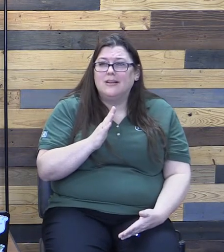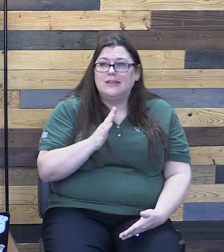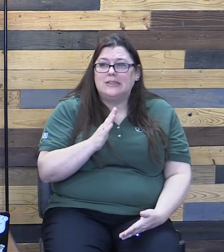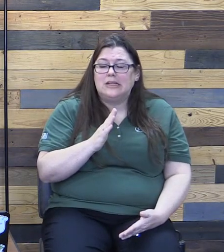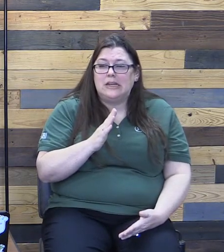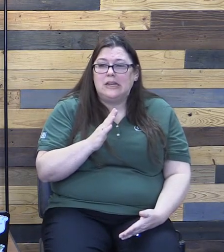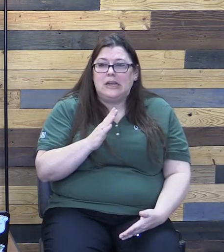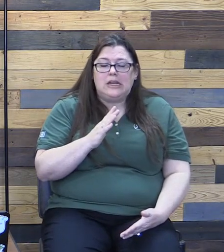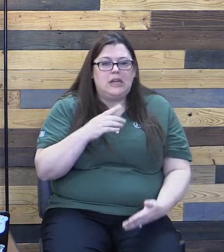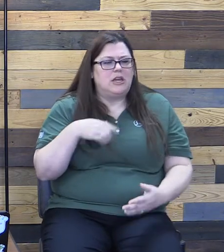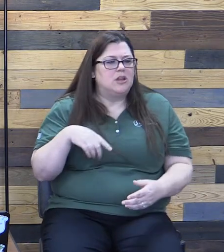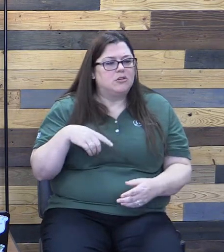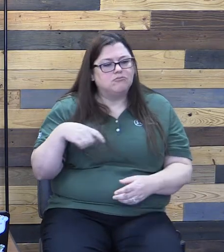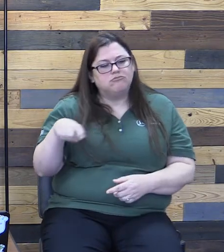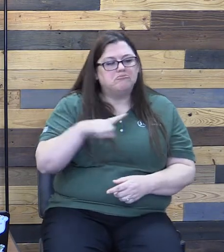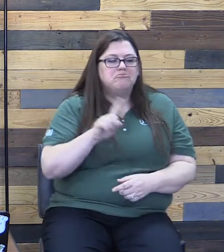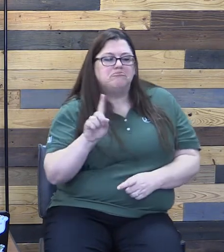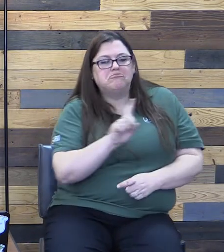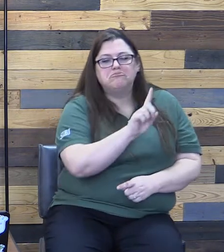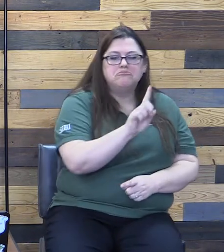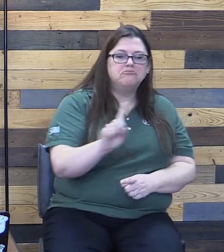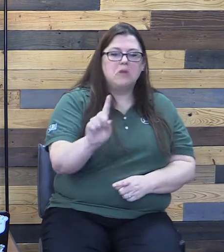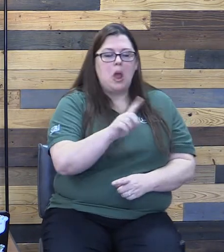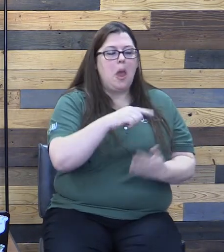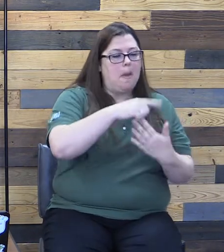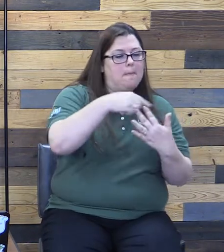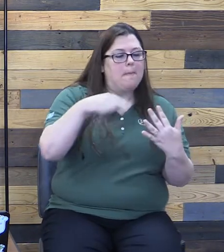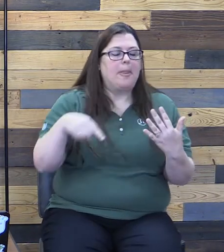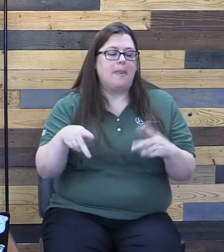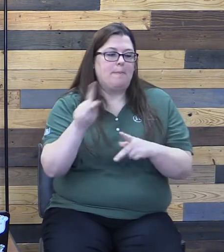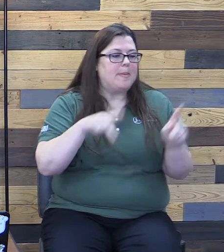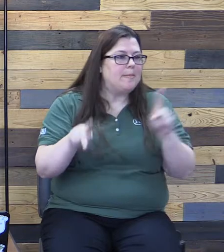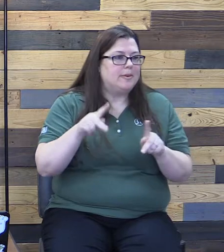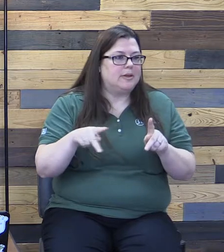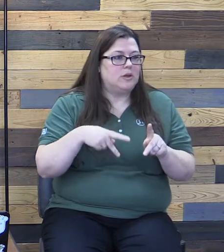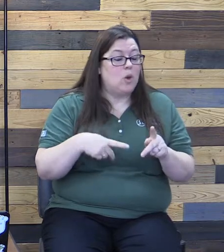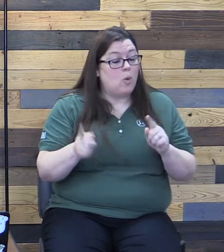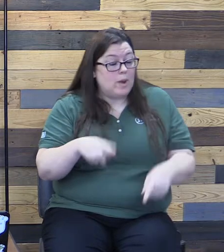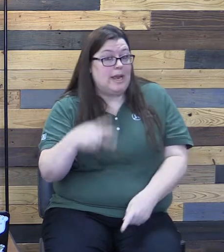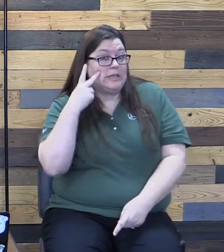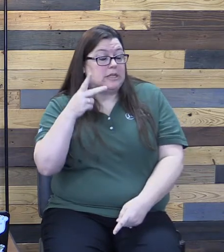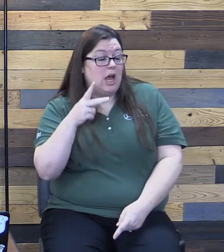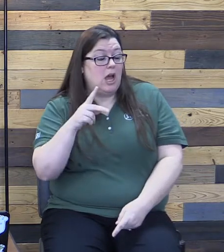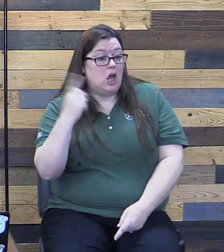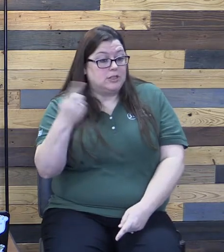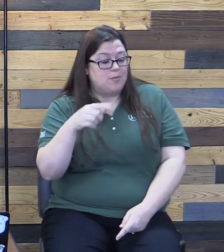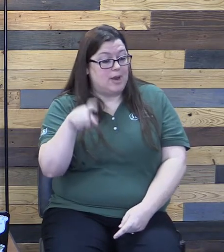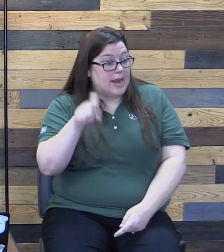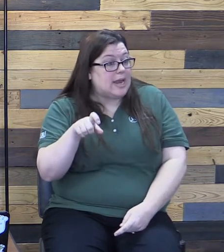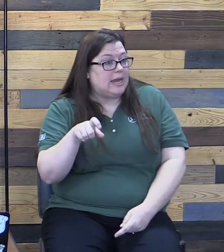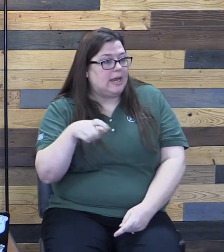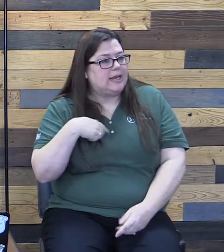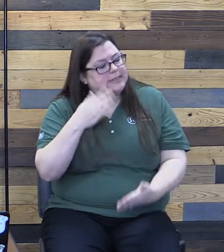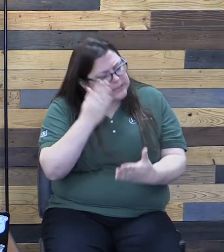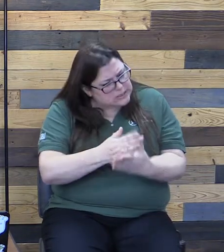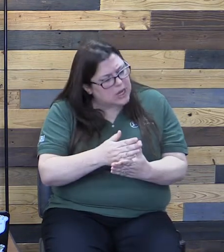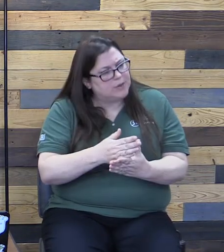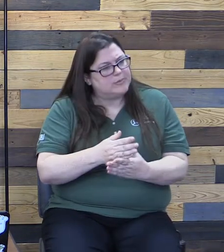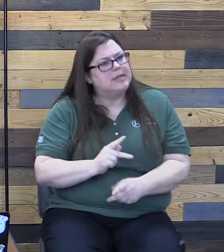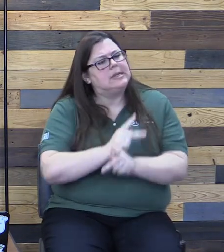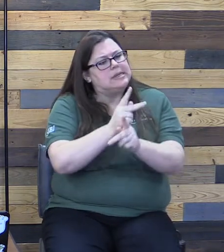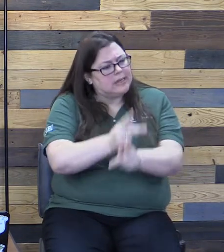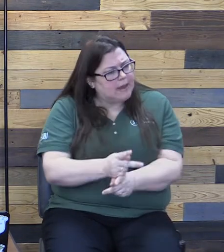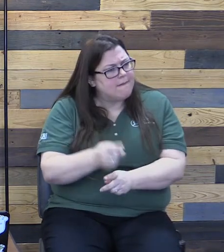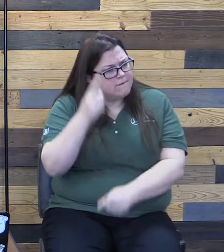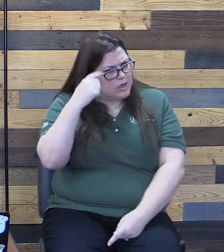among the people and whenever he saw someone who was in need, he stopped. And he took care of them. Whenever he saw